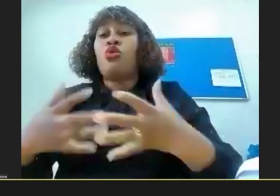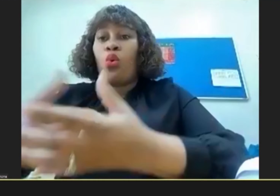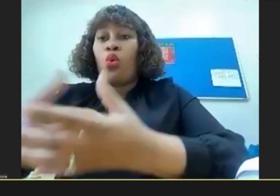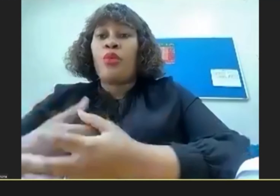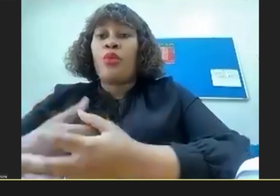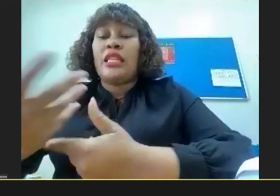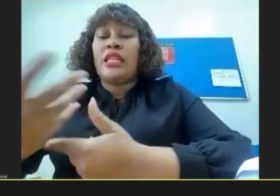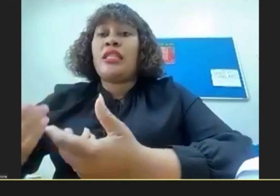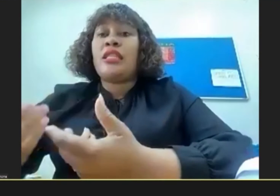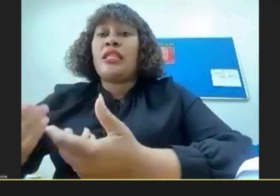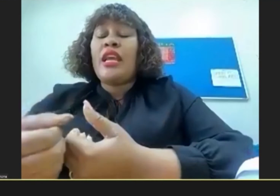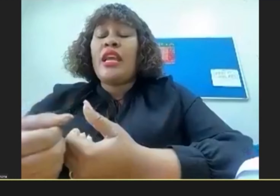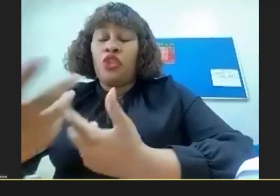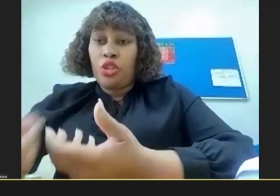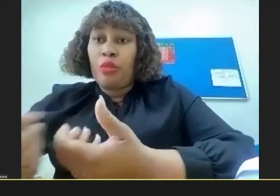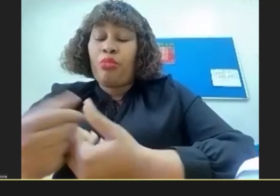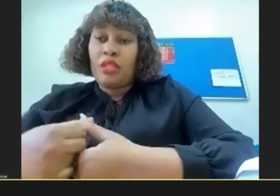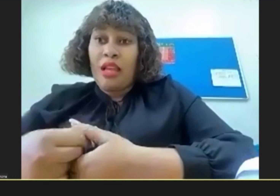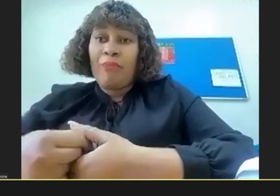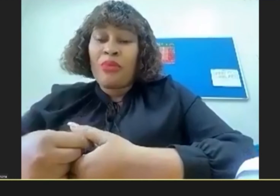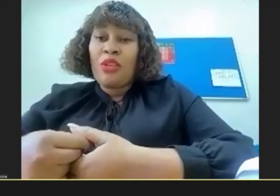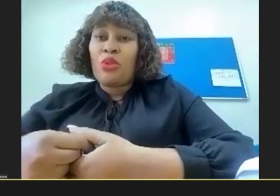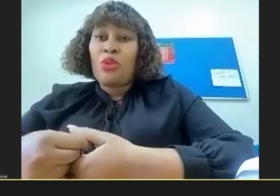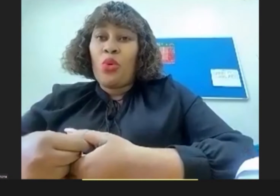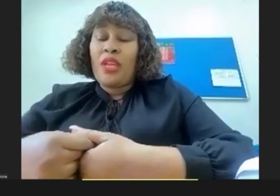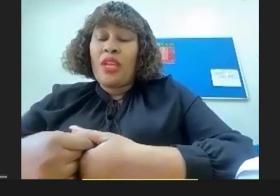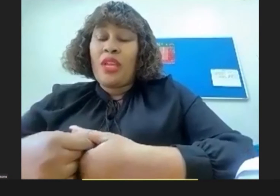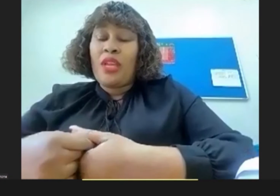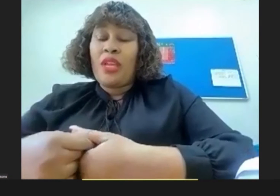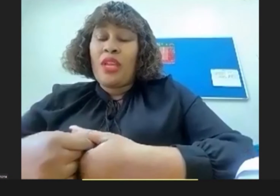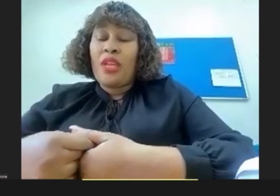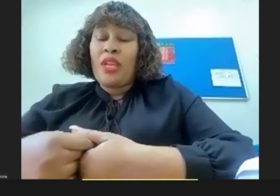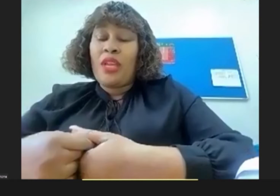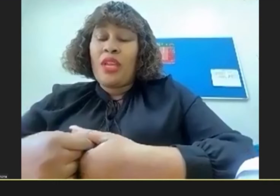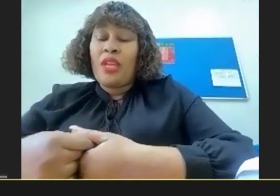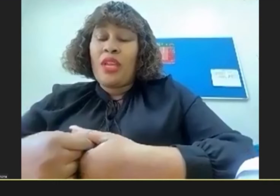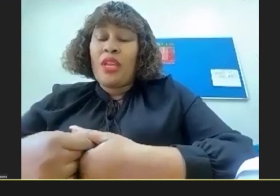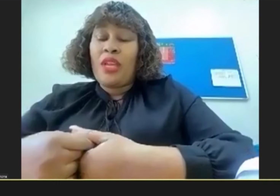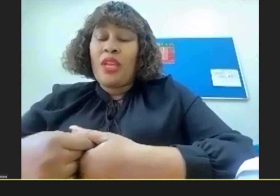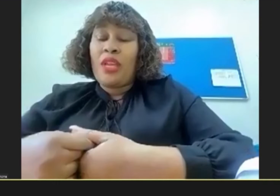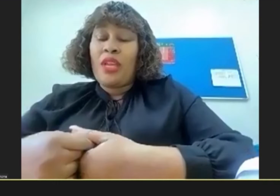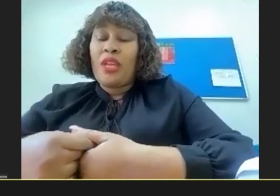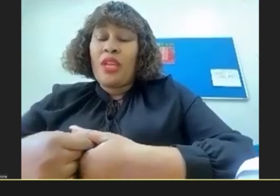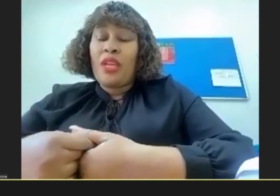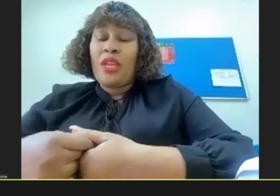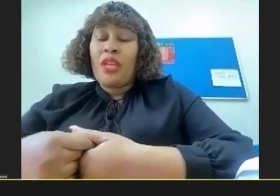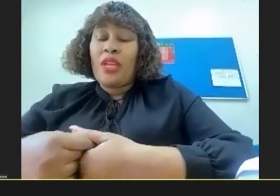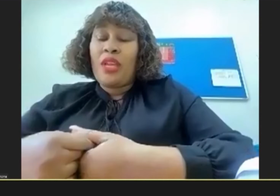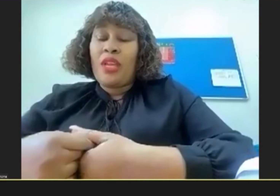go And where they needed an interpreter So yeah, that is how And then that is my background That's how I learned the